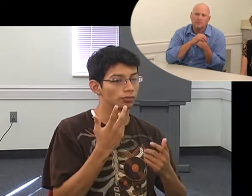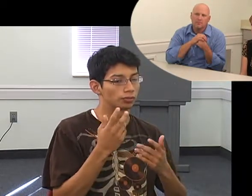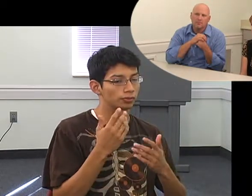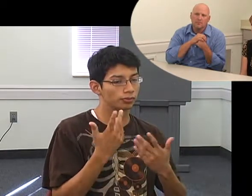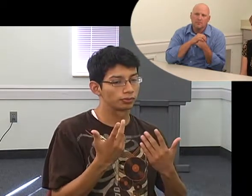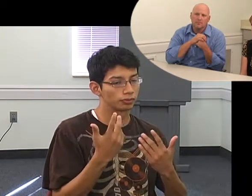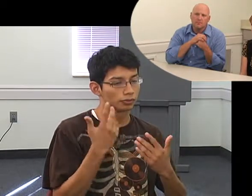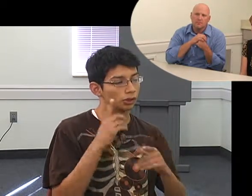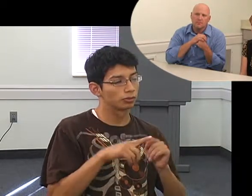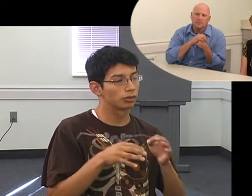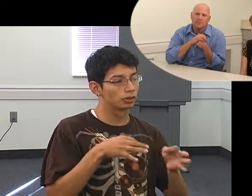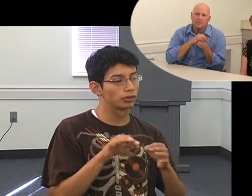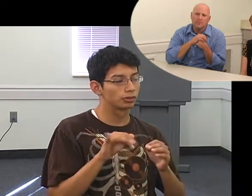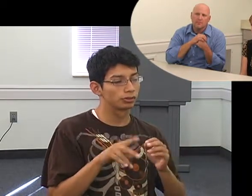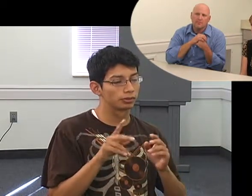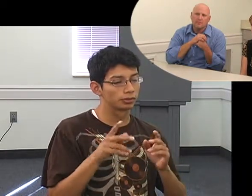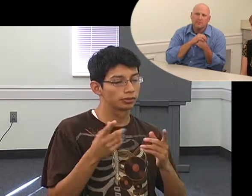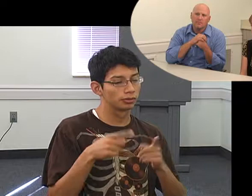Here we go.